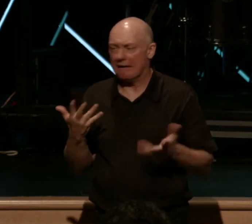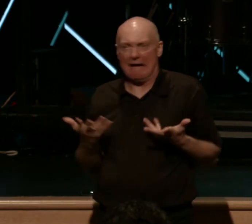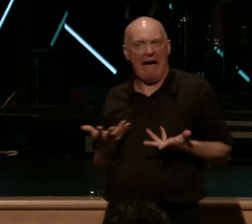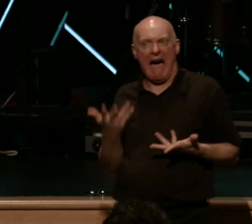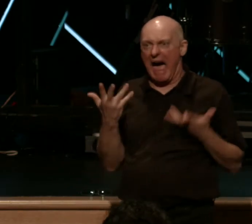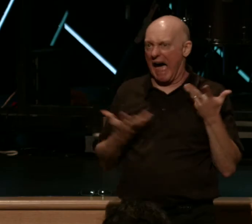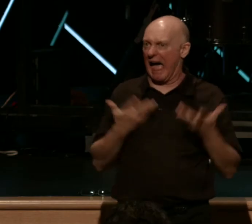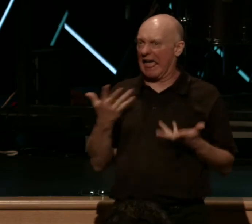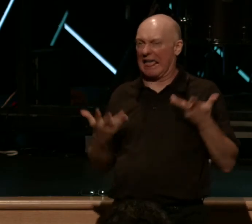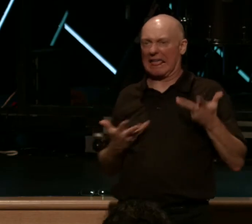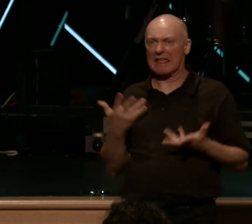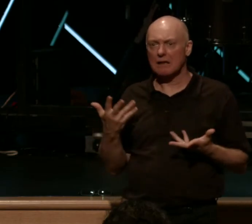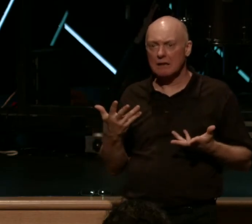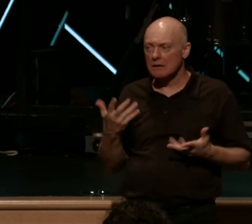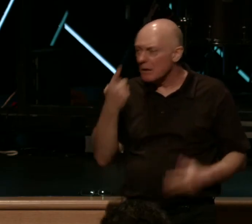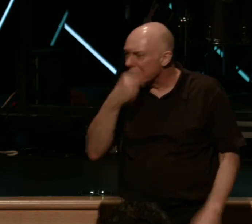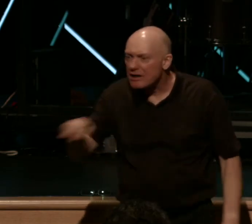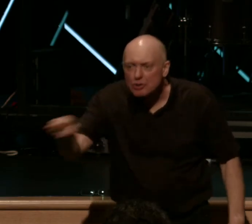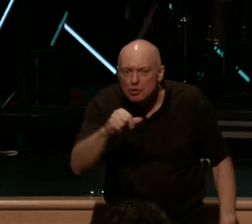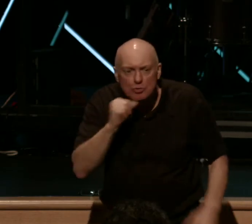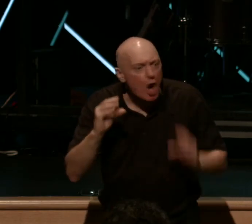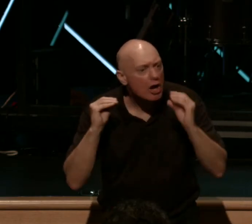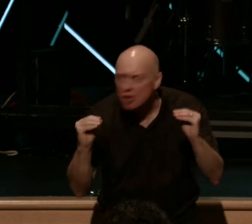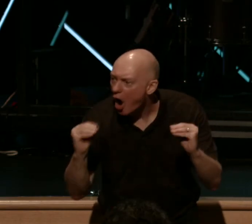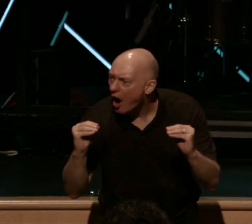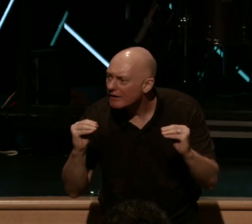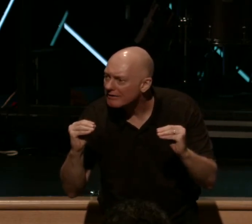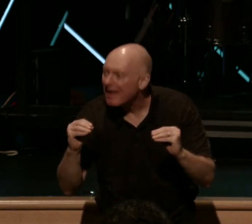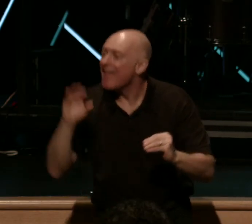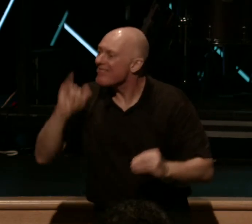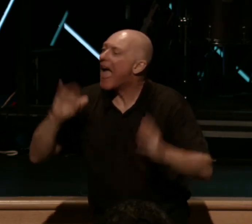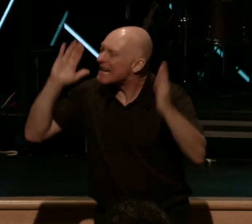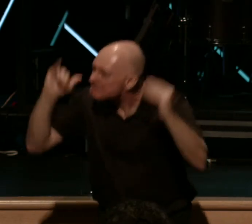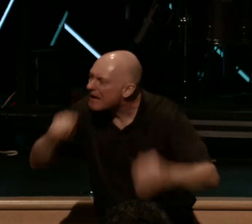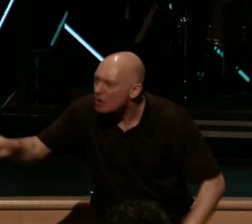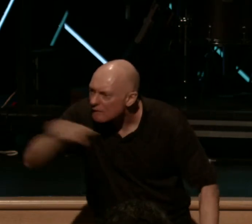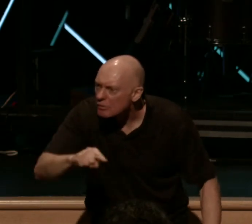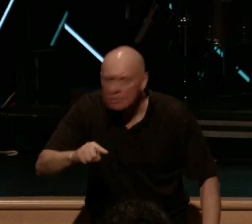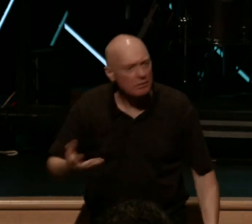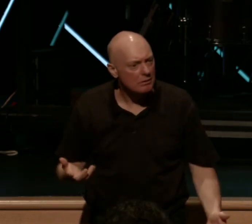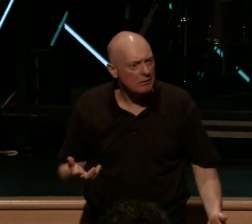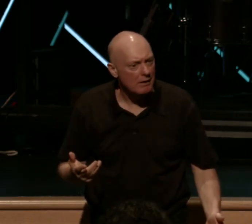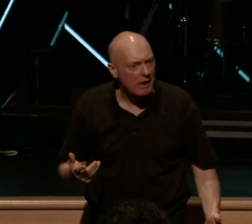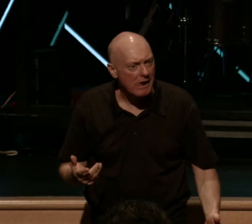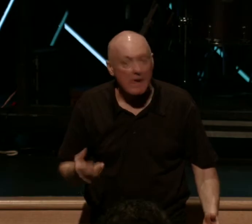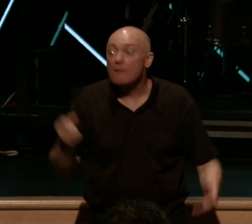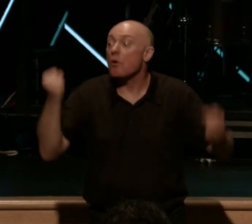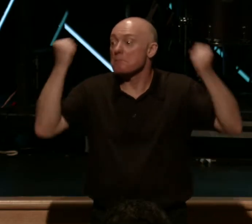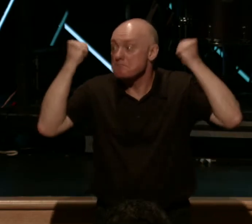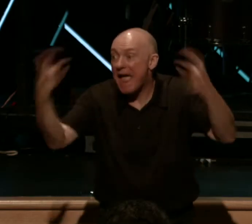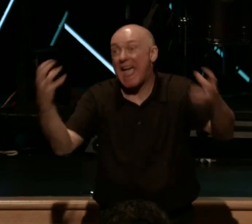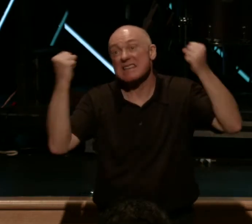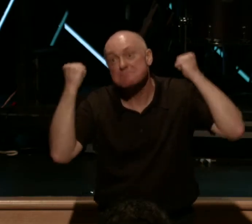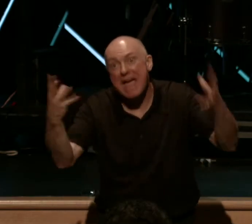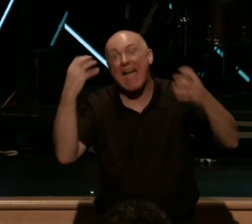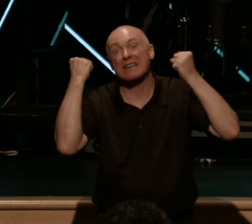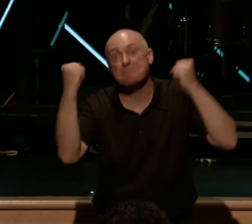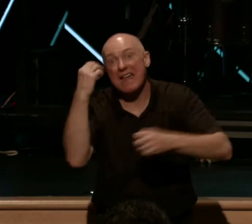do that is because you haven't been taught that that is expected of you. And so for centuries, I mean, follow me here, historically